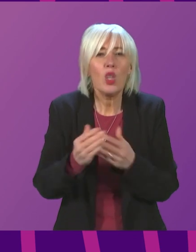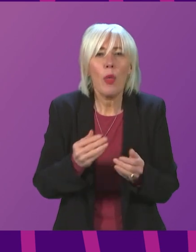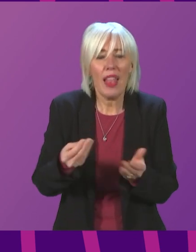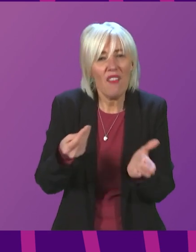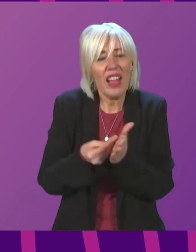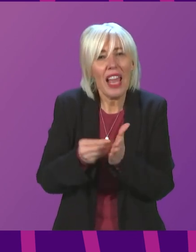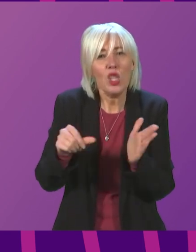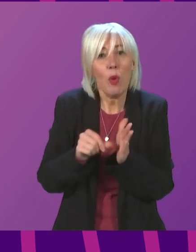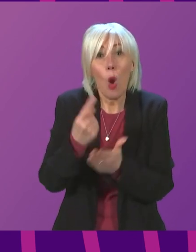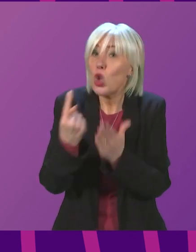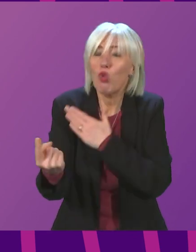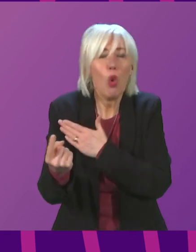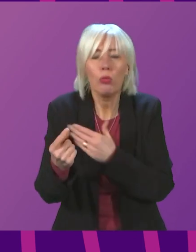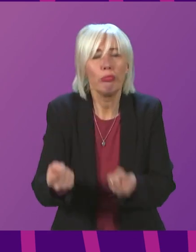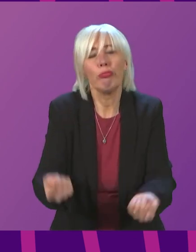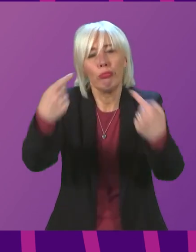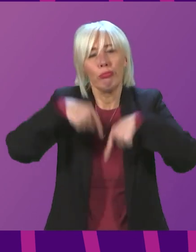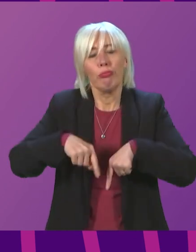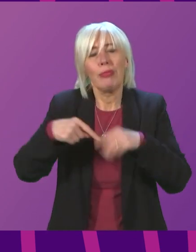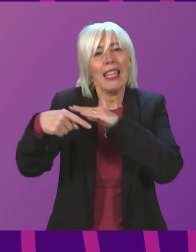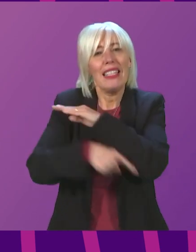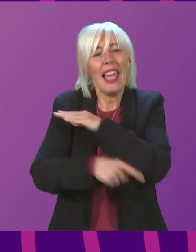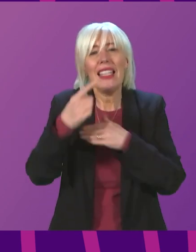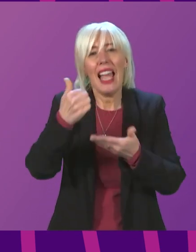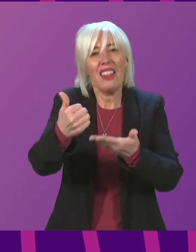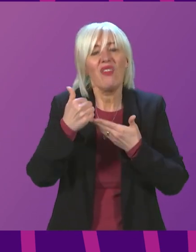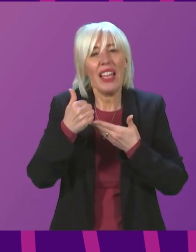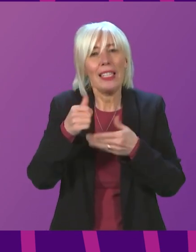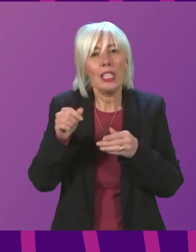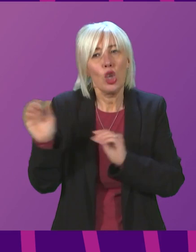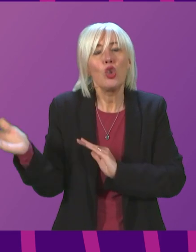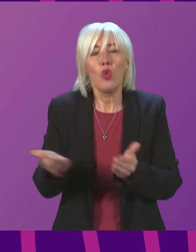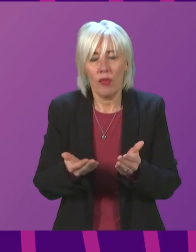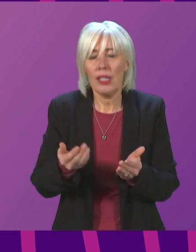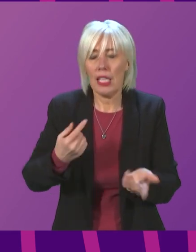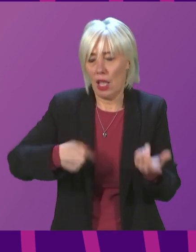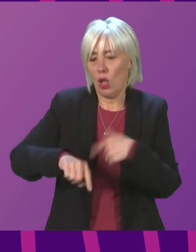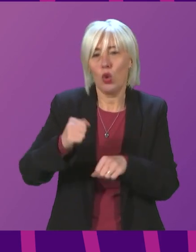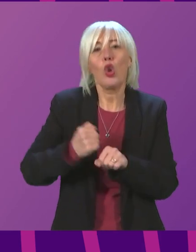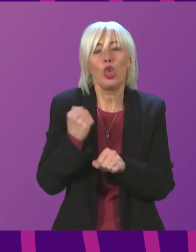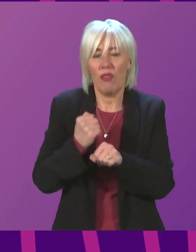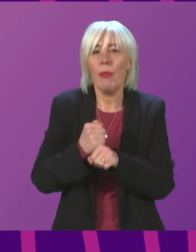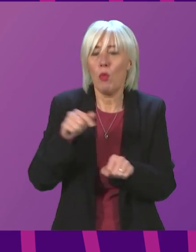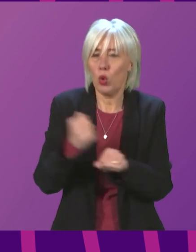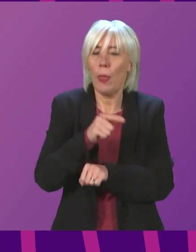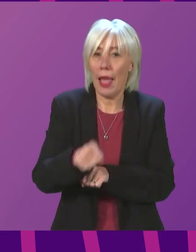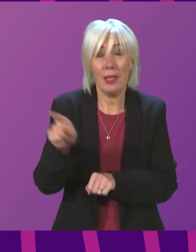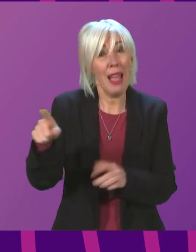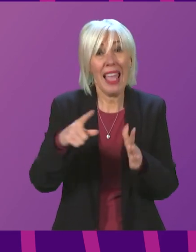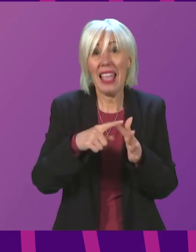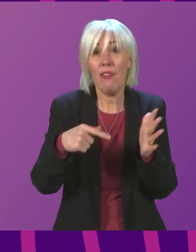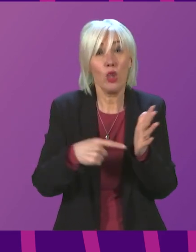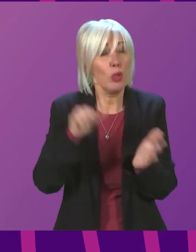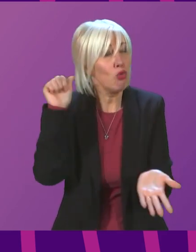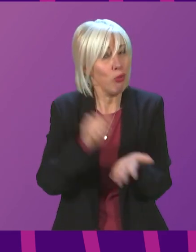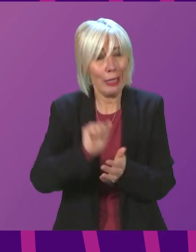signposting them to free debt advice services. And that is just some of the support this government is providing. But Evelyn Tweed is absolutely right that all of